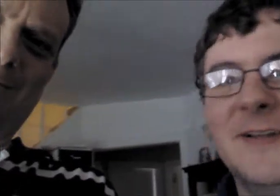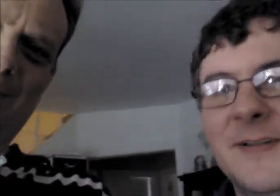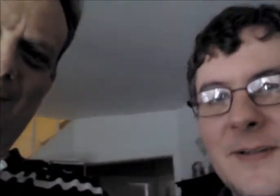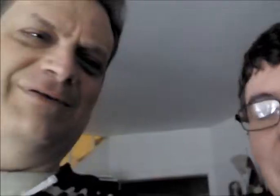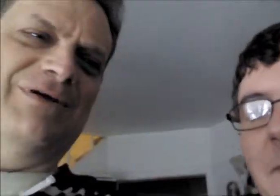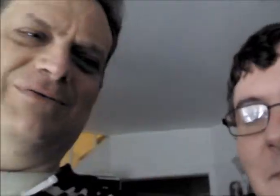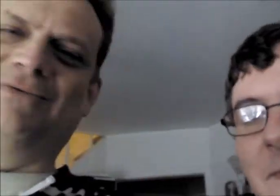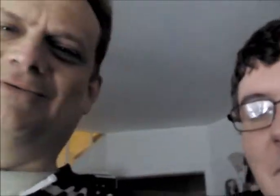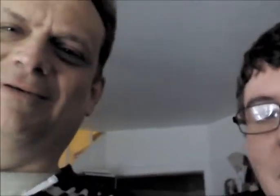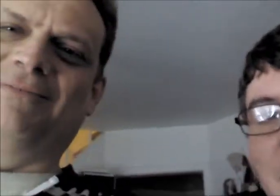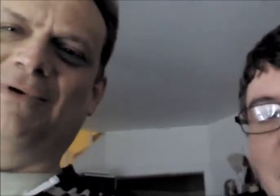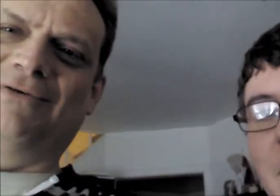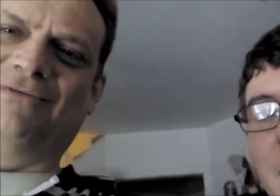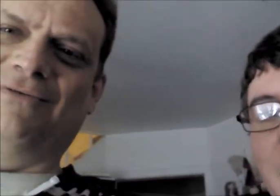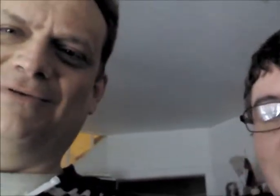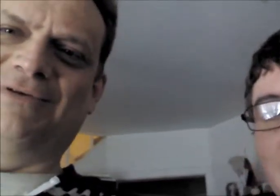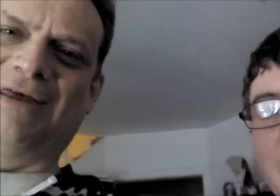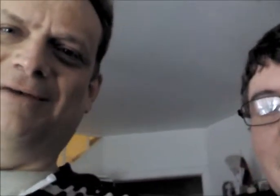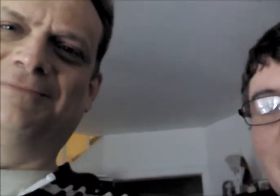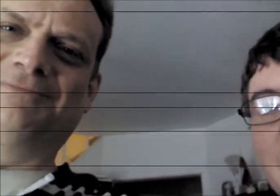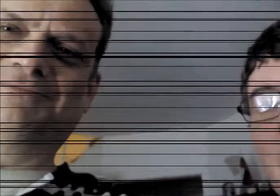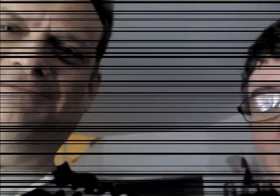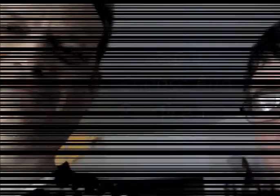let's go do some wonderful signing. Okay.